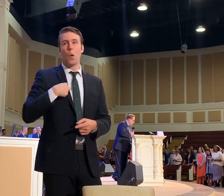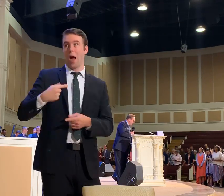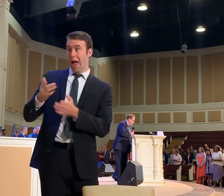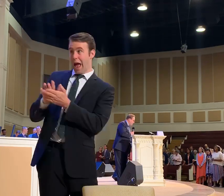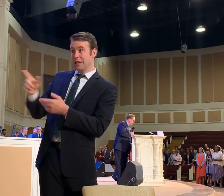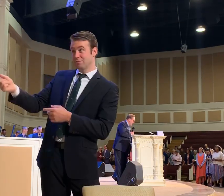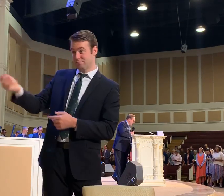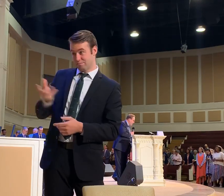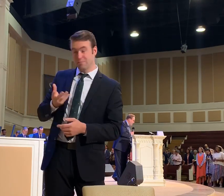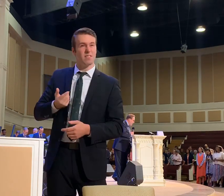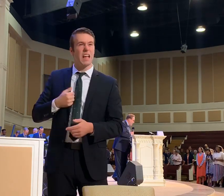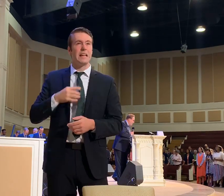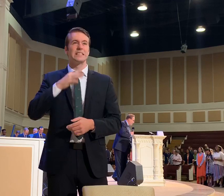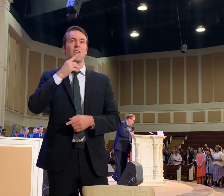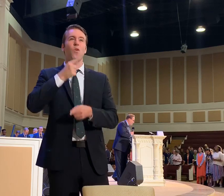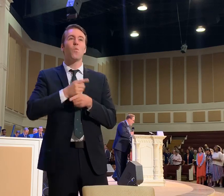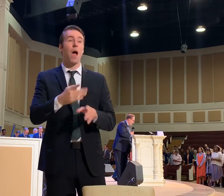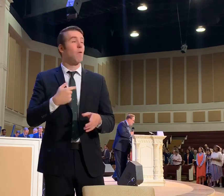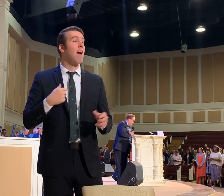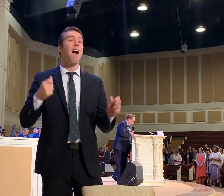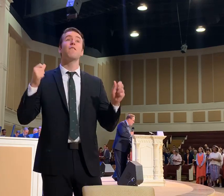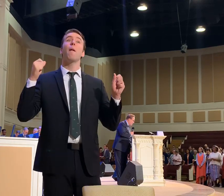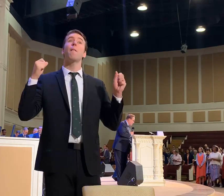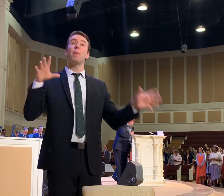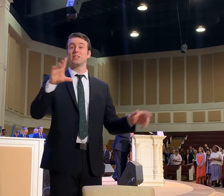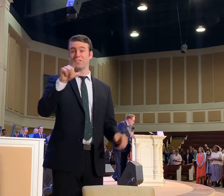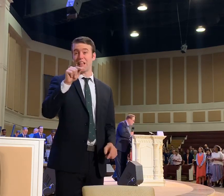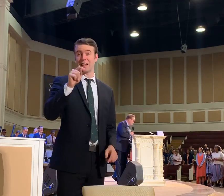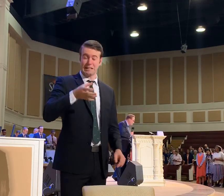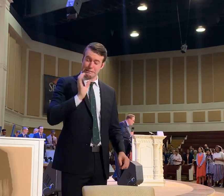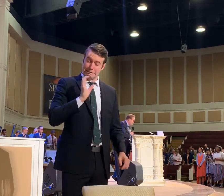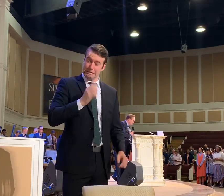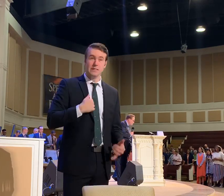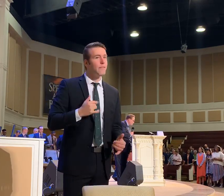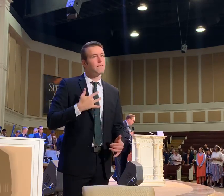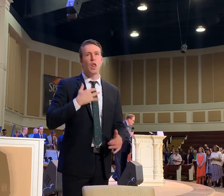I'm feeling good. I've had a bunch of my days. That's how I felt.